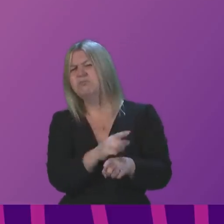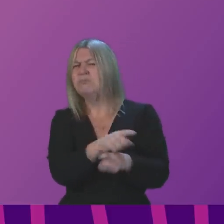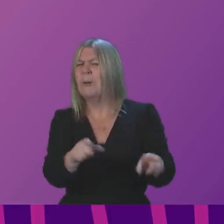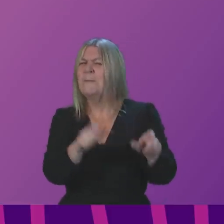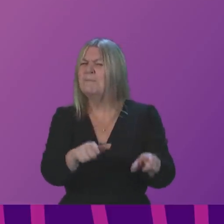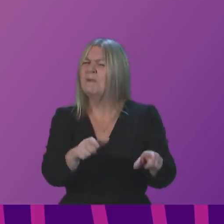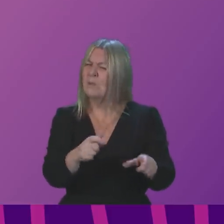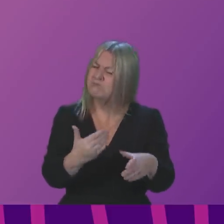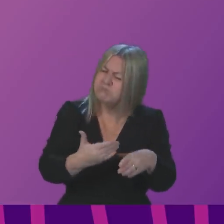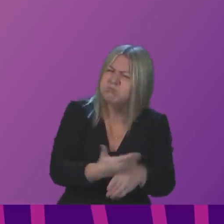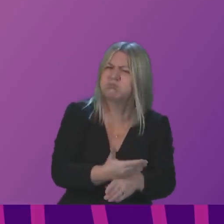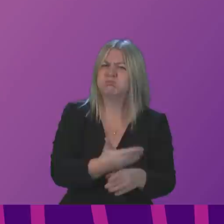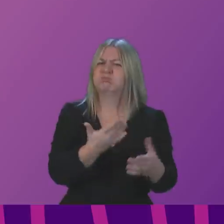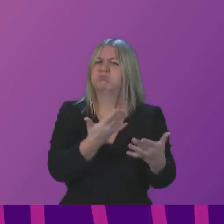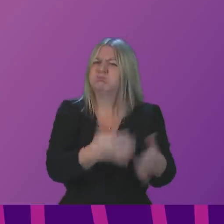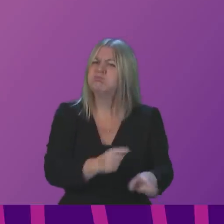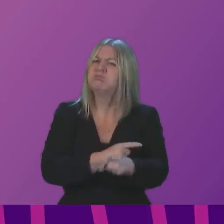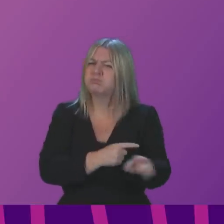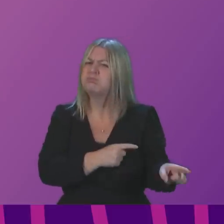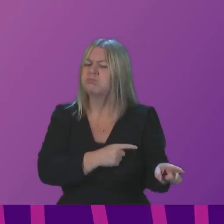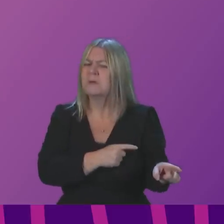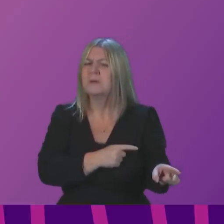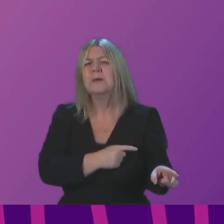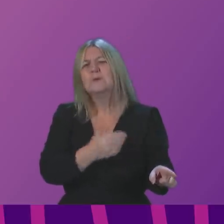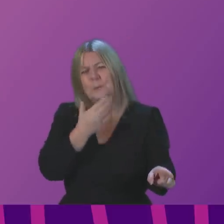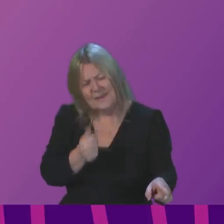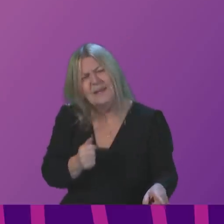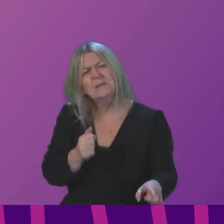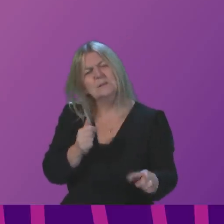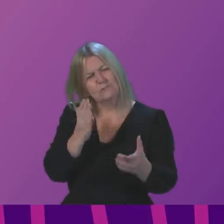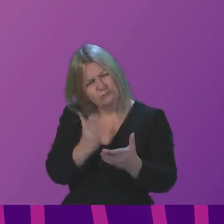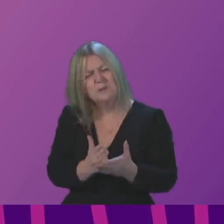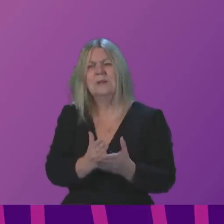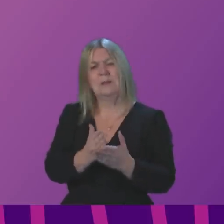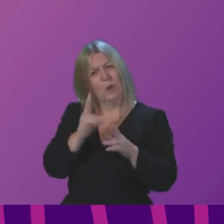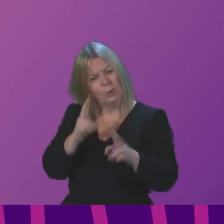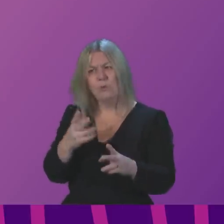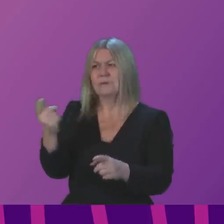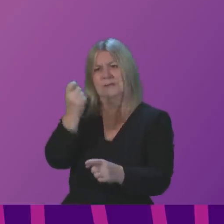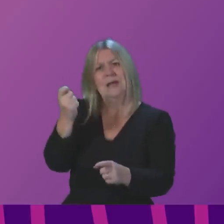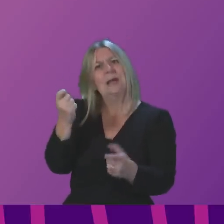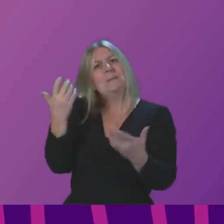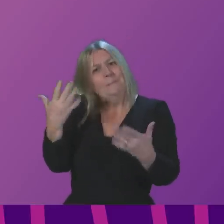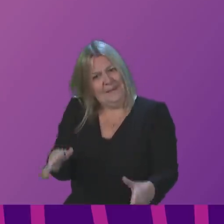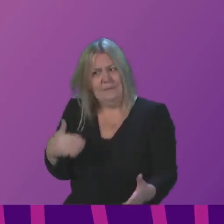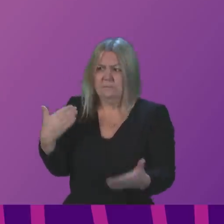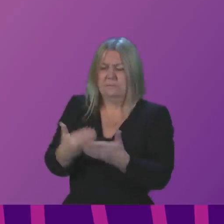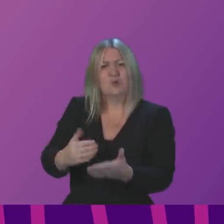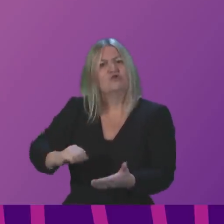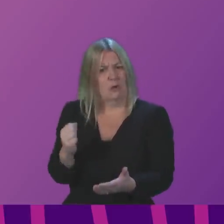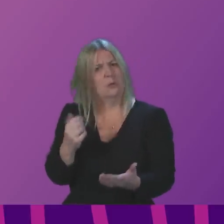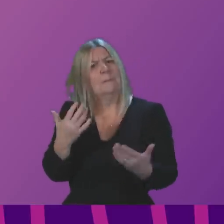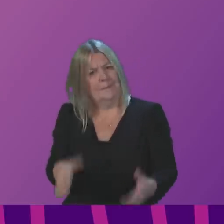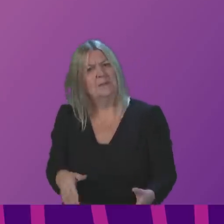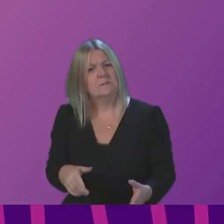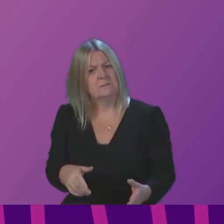to get these jags into people's arms. So please, let's not lose sight of the success that these people are delivering for all of us